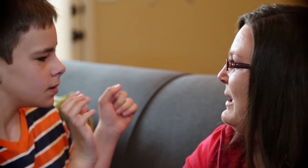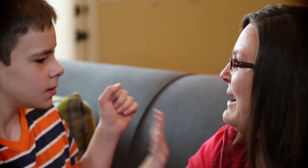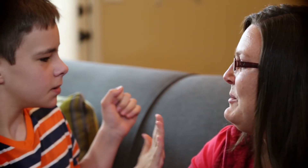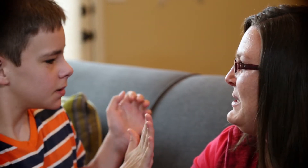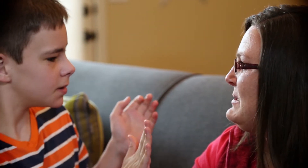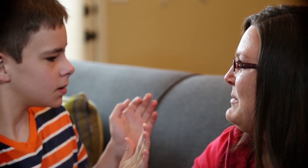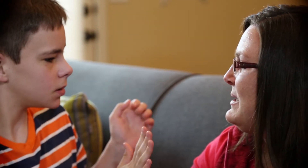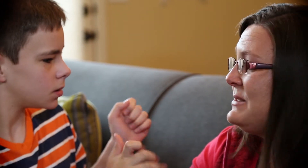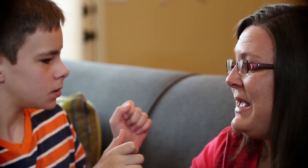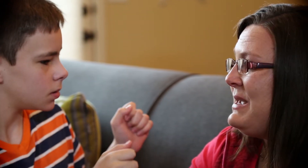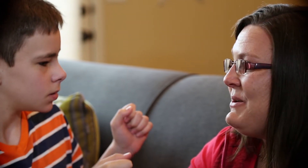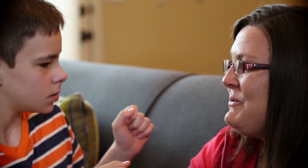Having him tell somebody else, thank you.